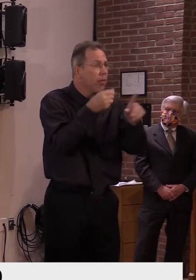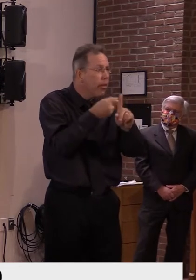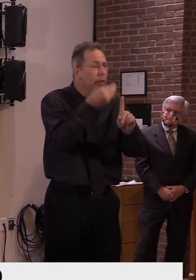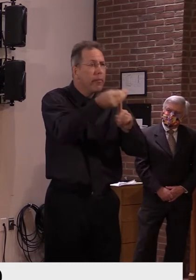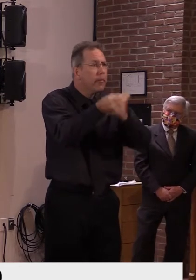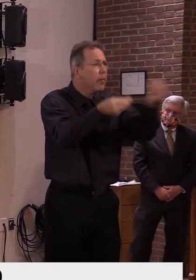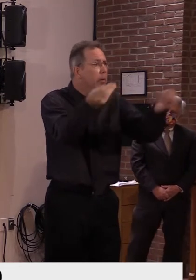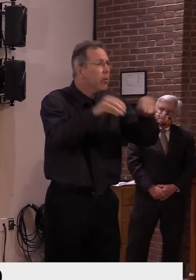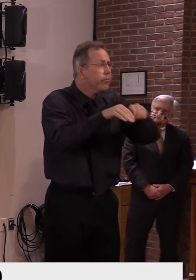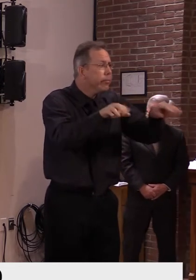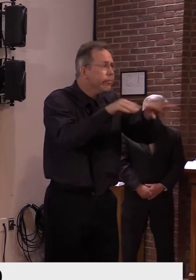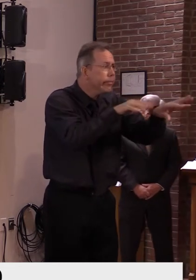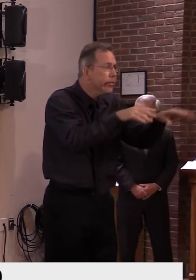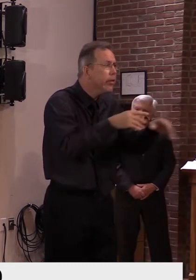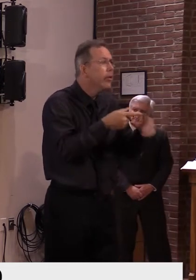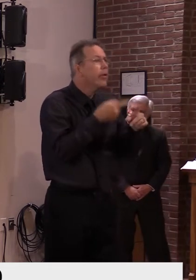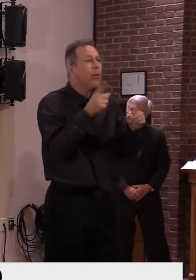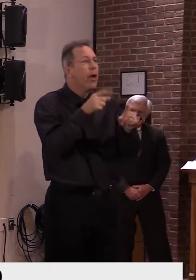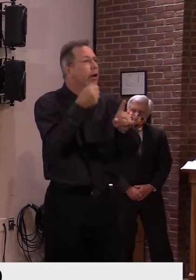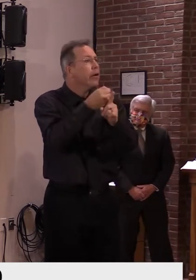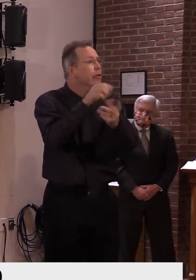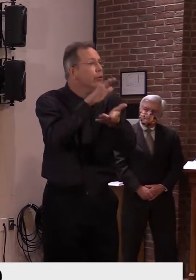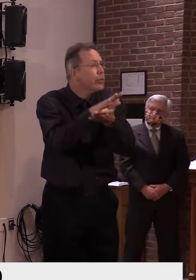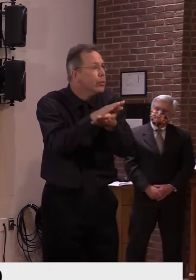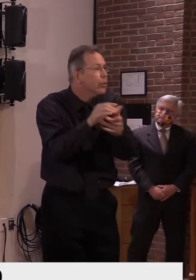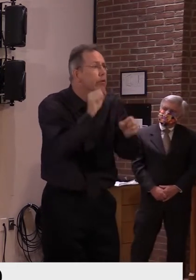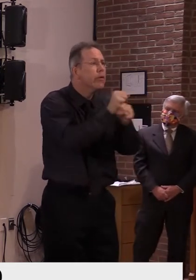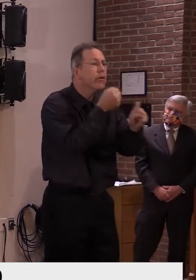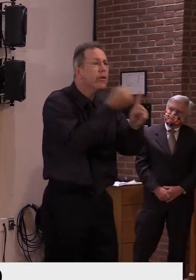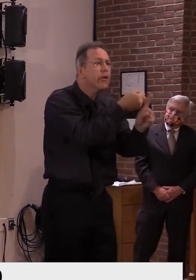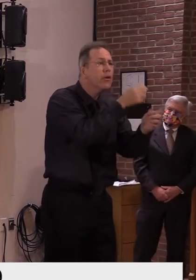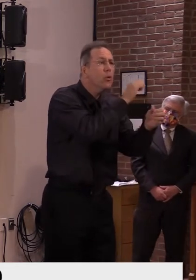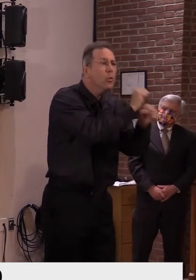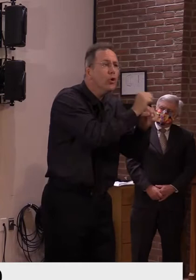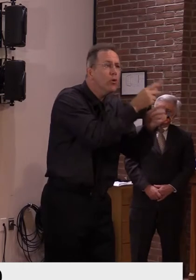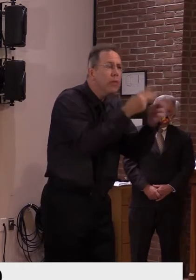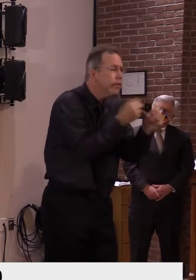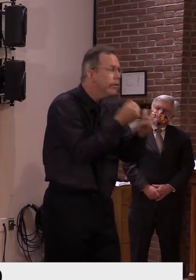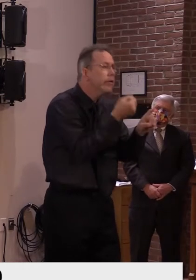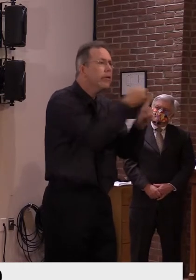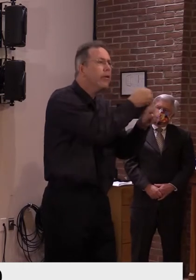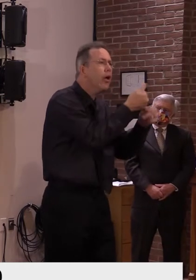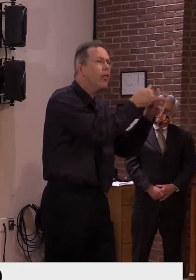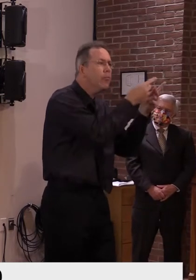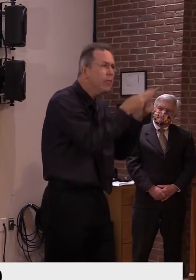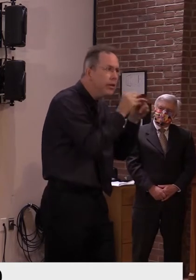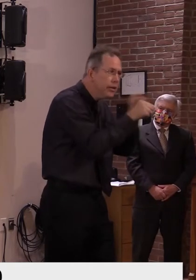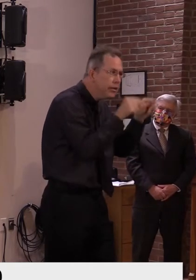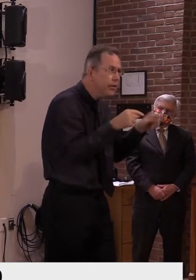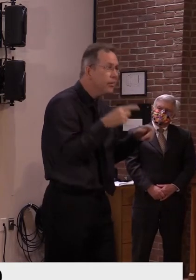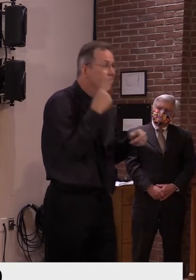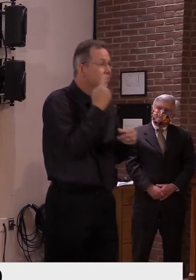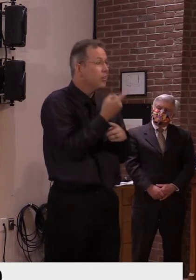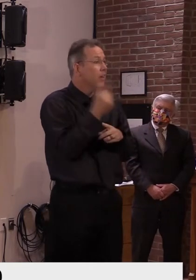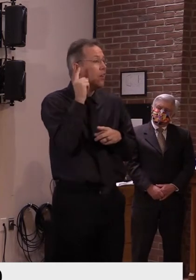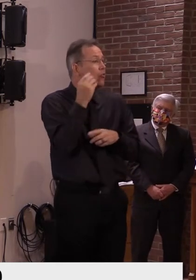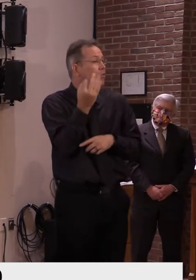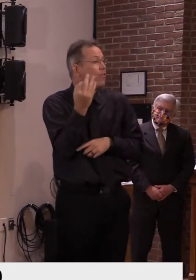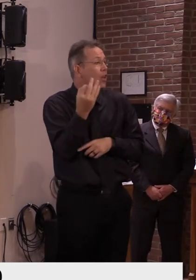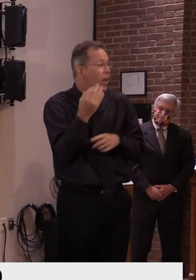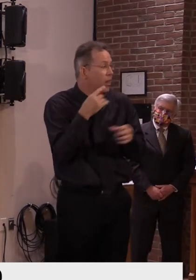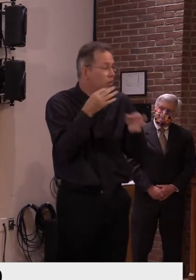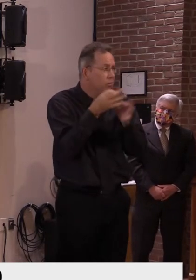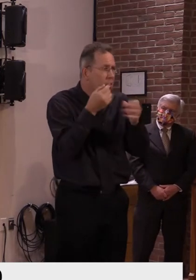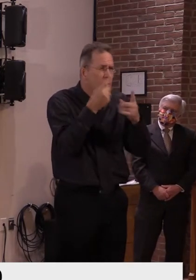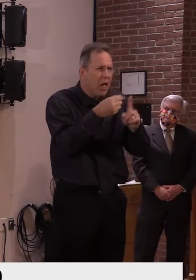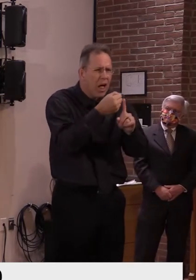On Friday, we'll be presenting more details on how this spread and why, but it's important to note that we